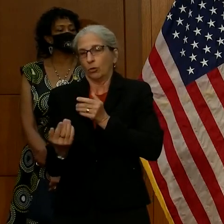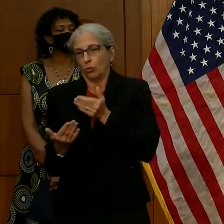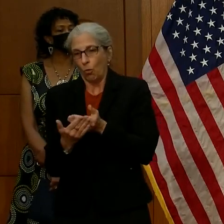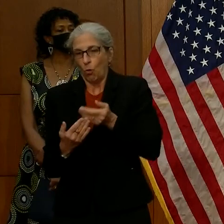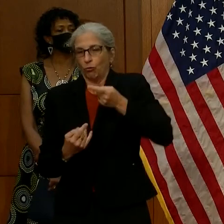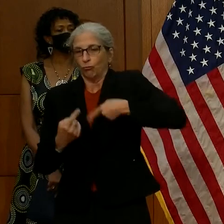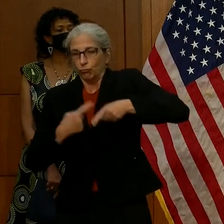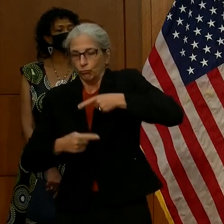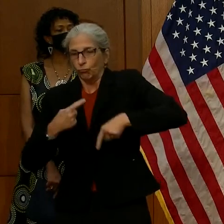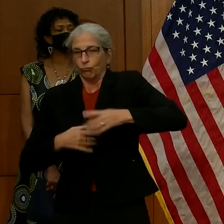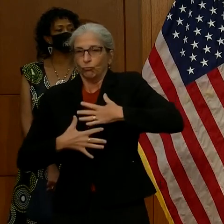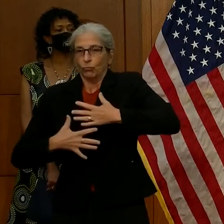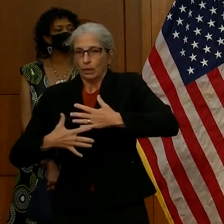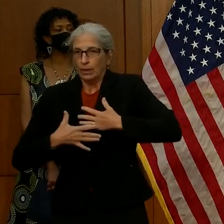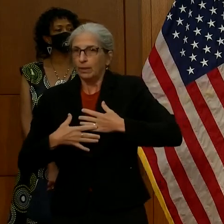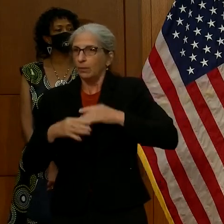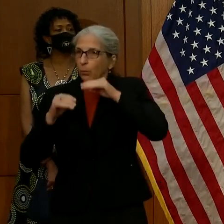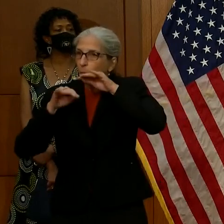other people.